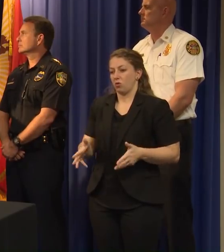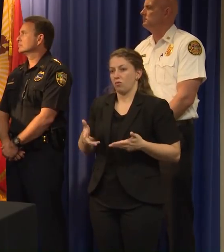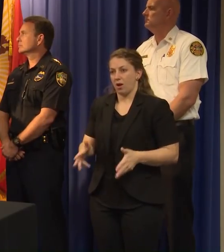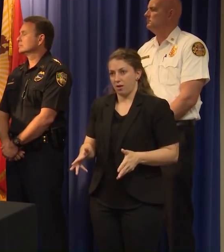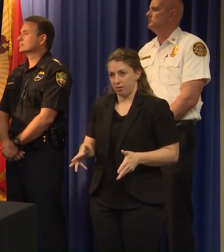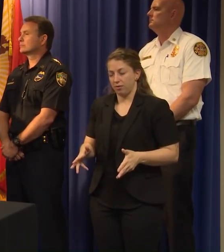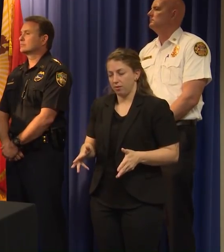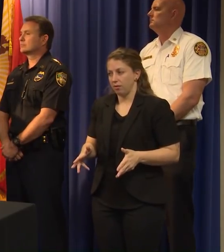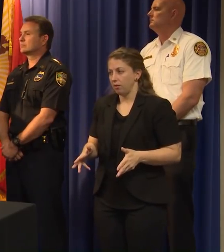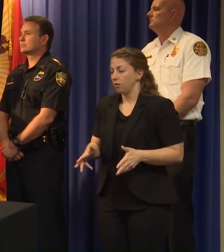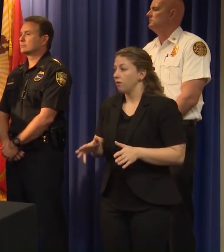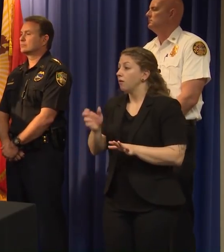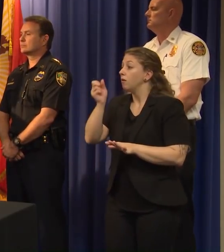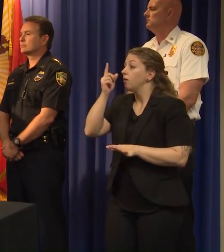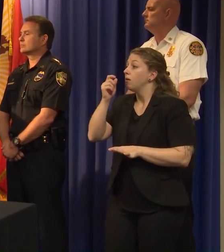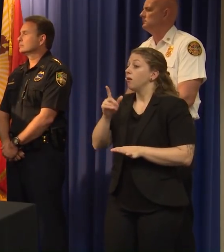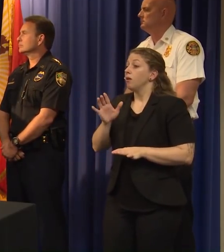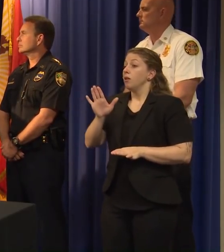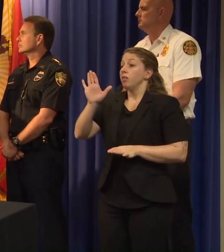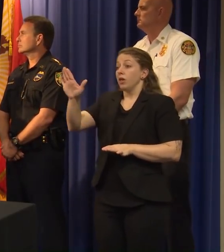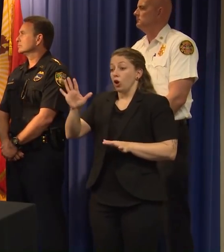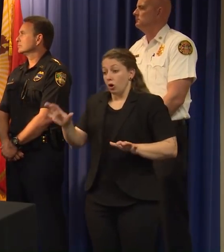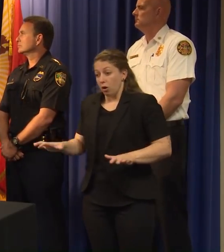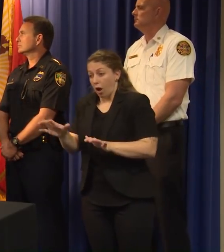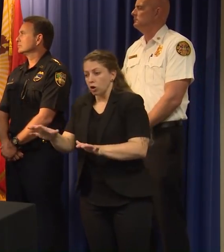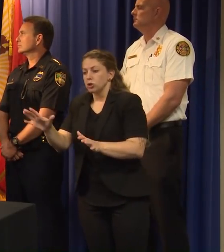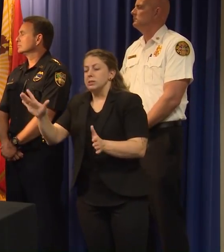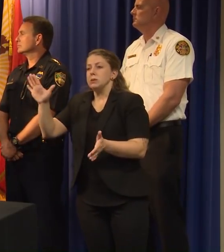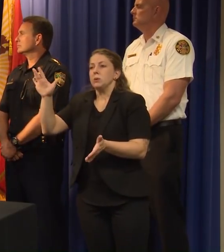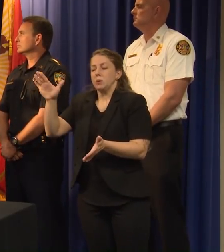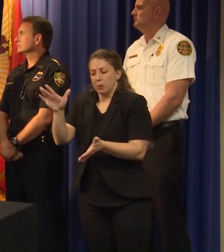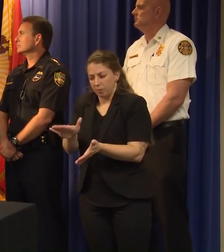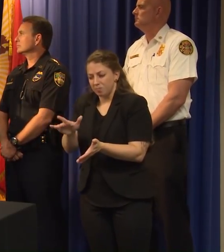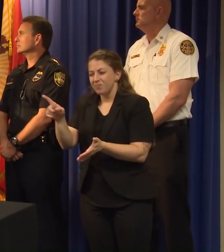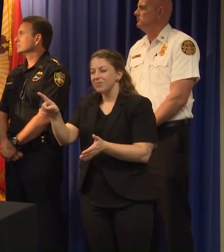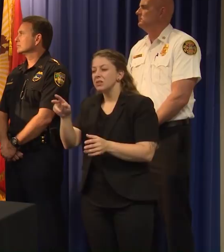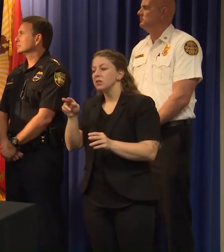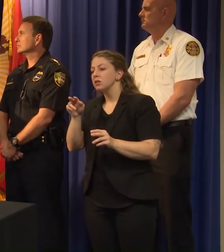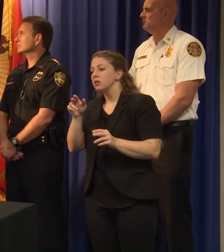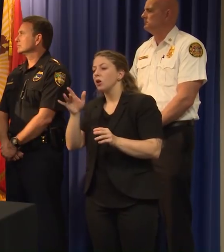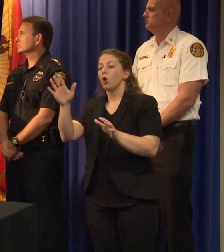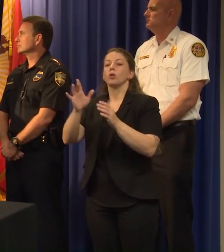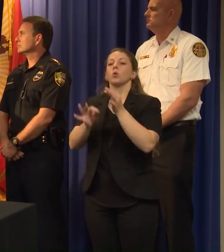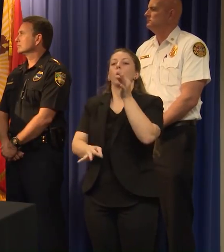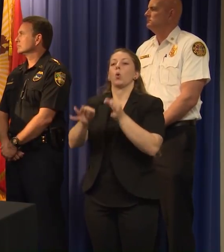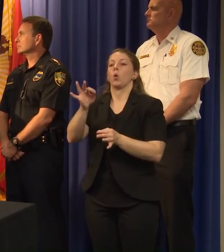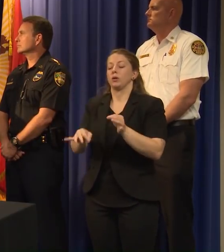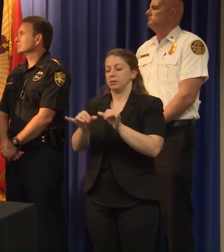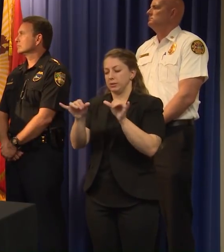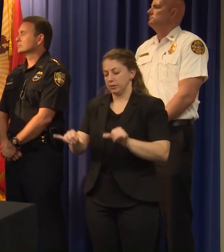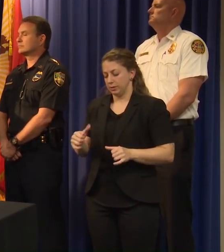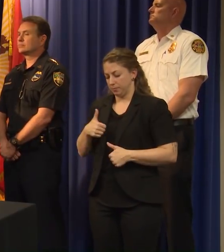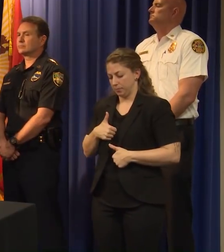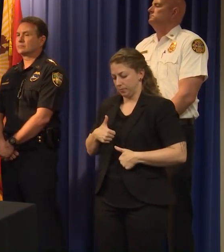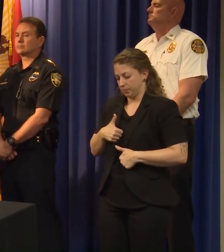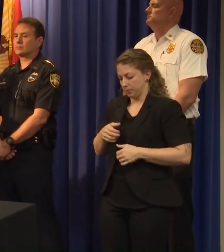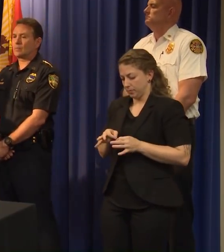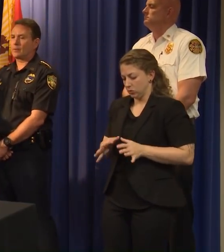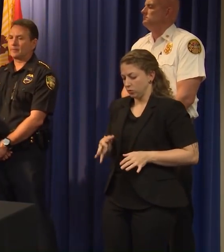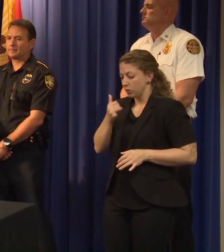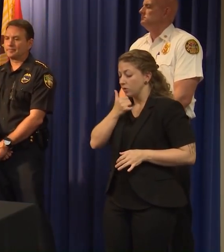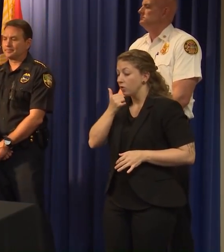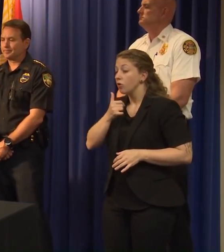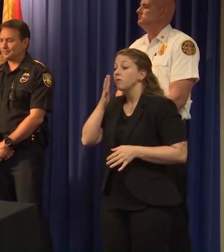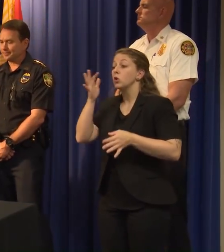dramatically curtailed. Uh, they're looking at some remote, uh, first appearance technology for upcoming, uh,